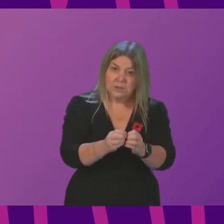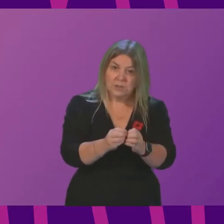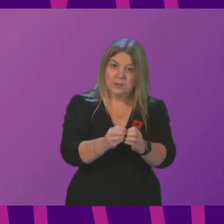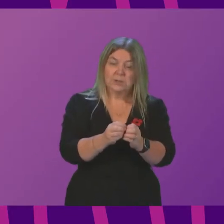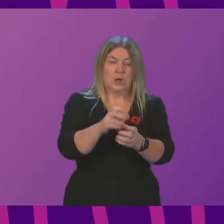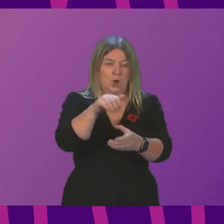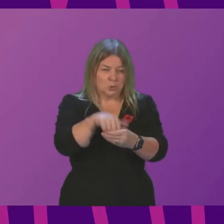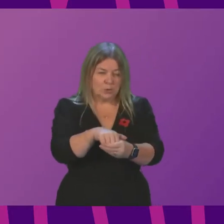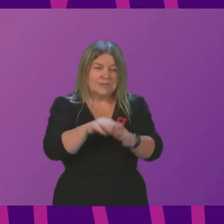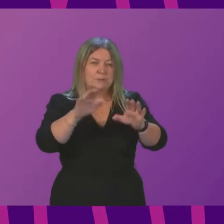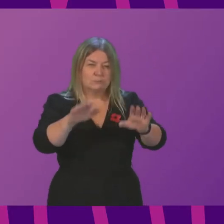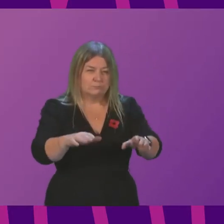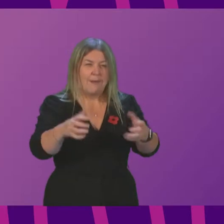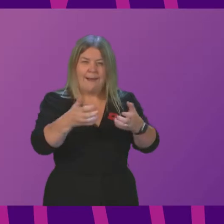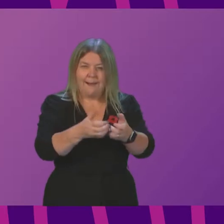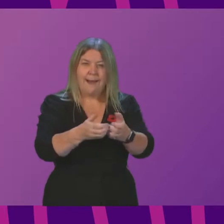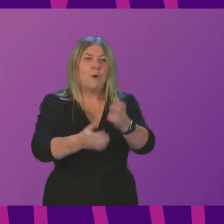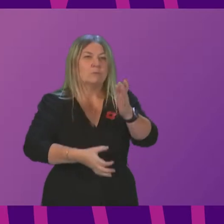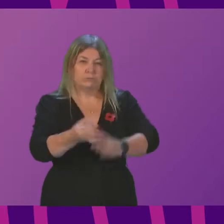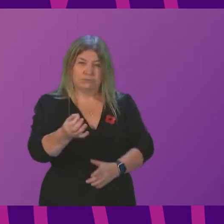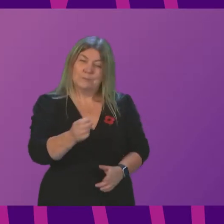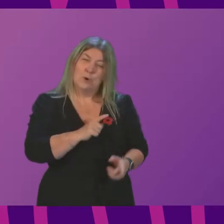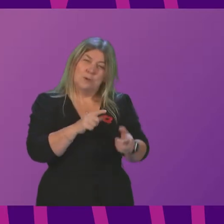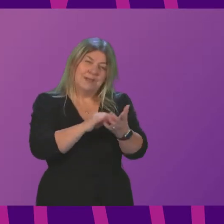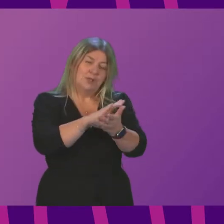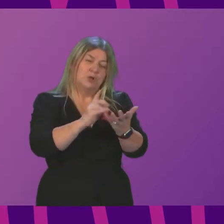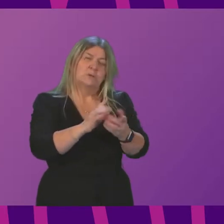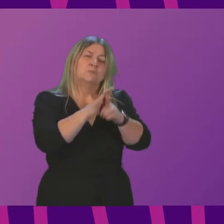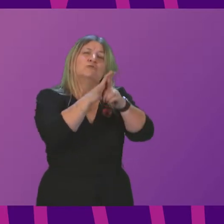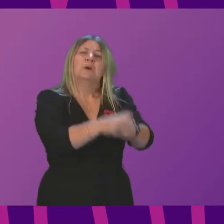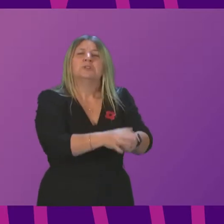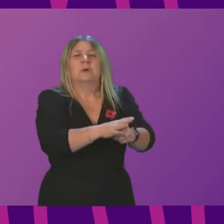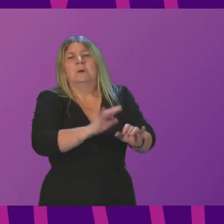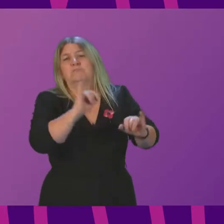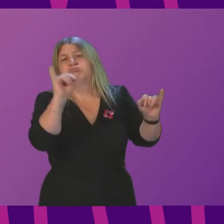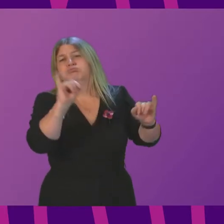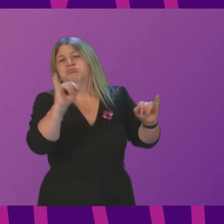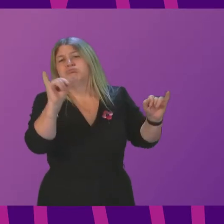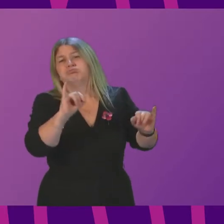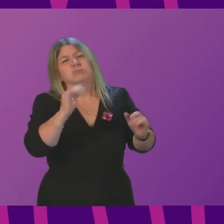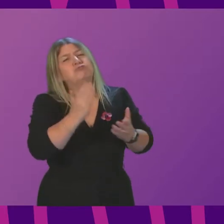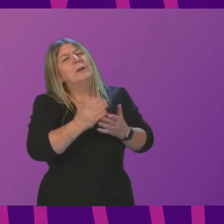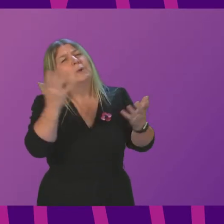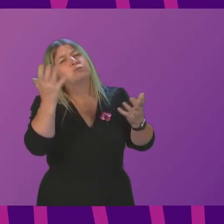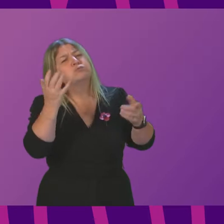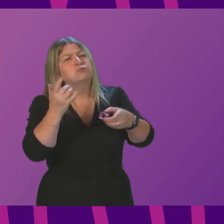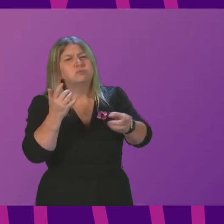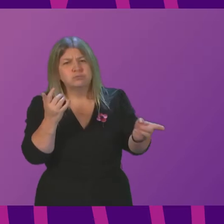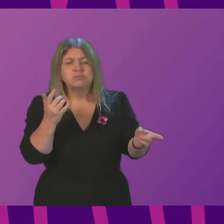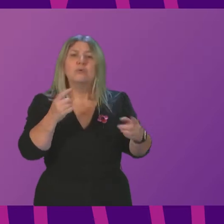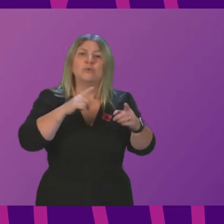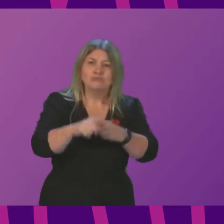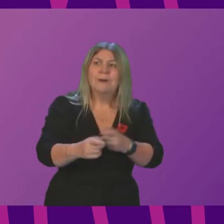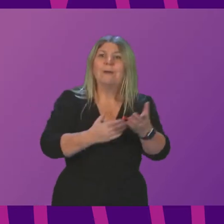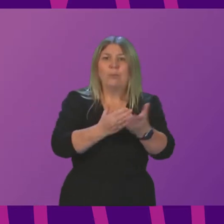national health service that is under colossal pressure because of the impact of the pandemic. And we are working our way through